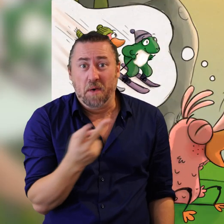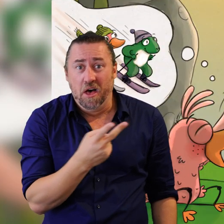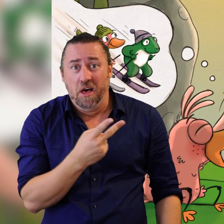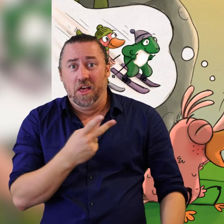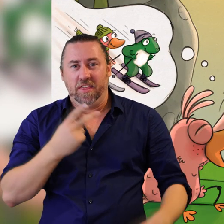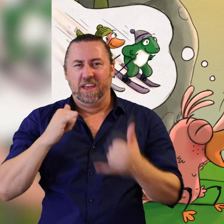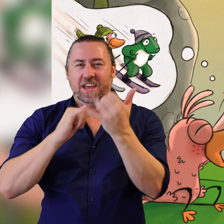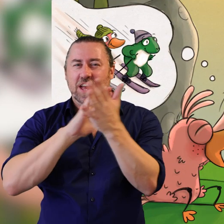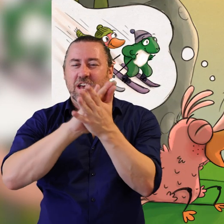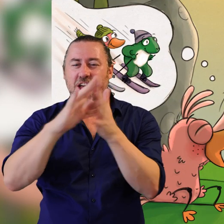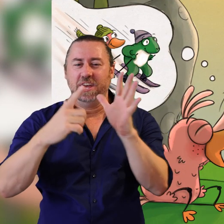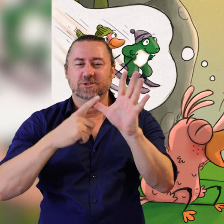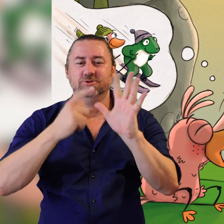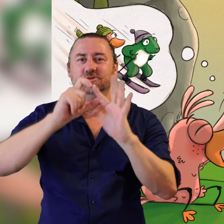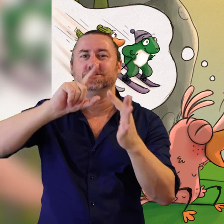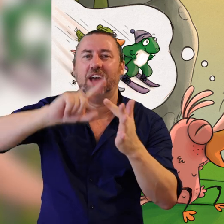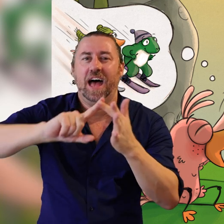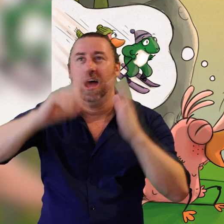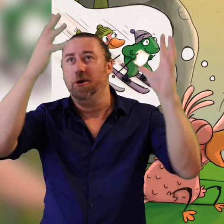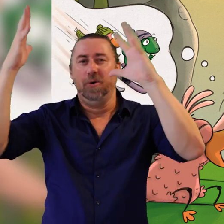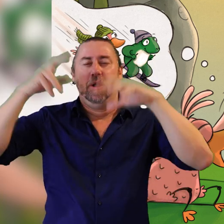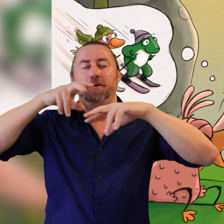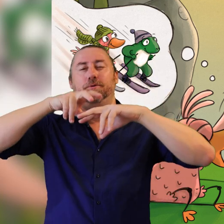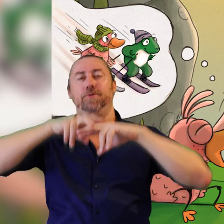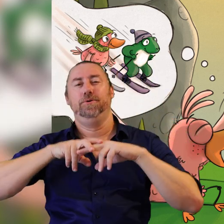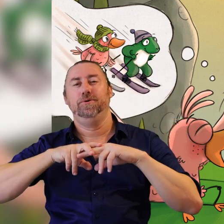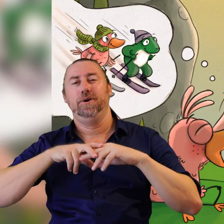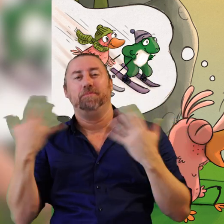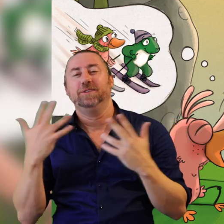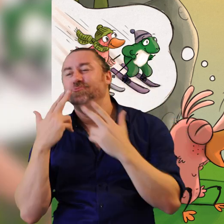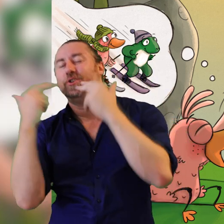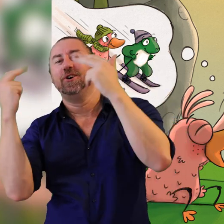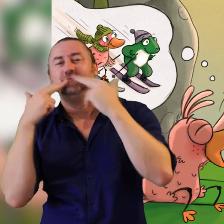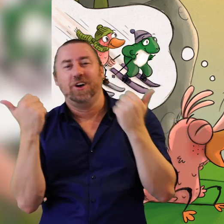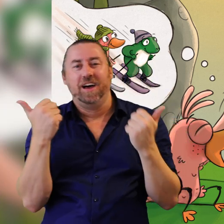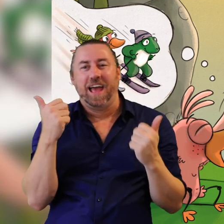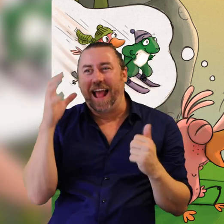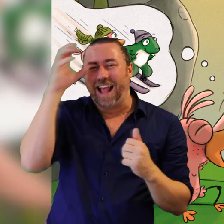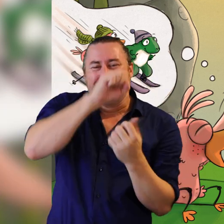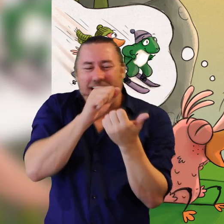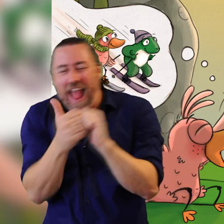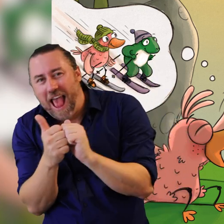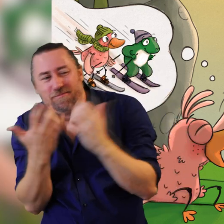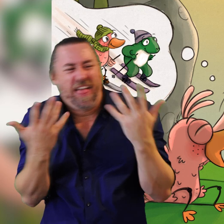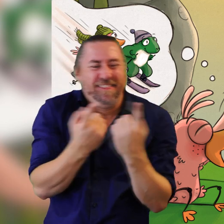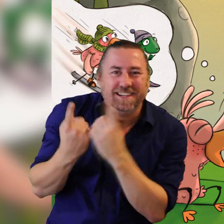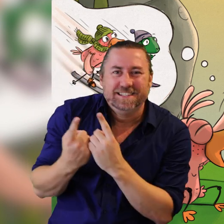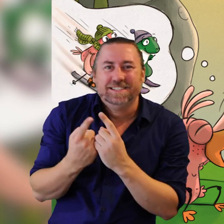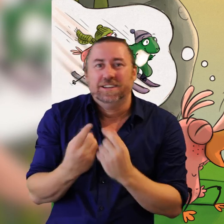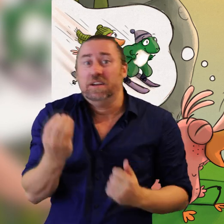Birdie and Mr Frog lay in the shade all day. They sang songs and played guessing games. They drank water